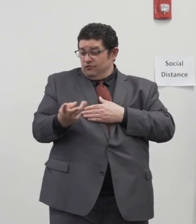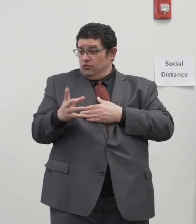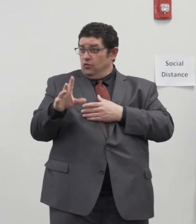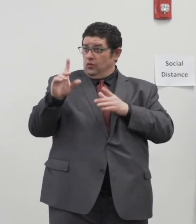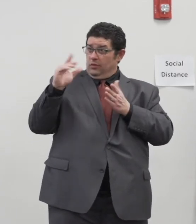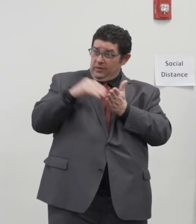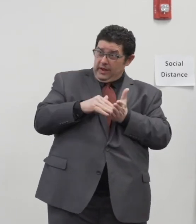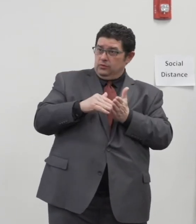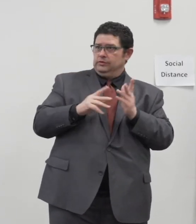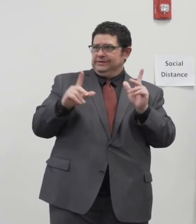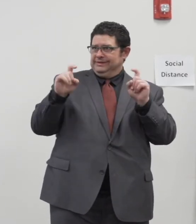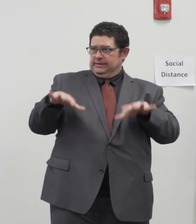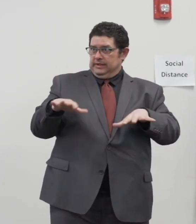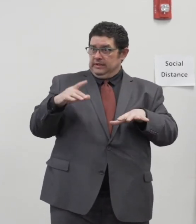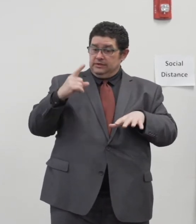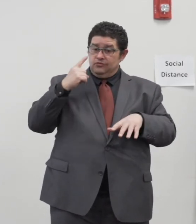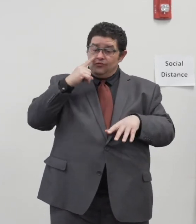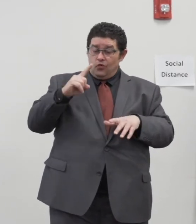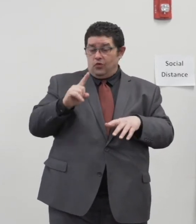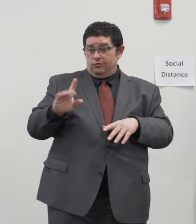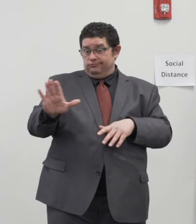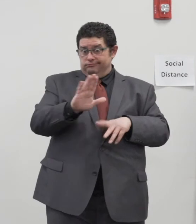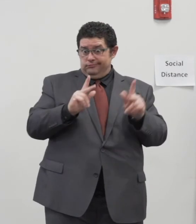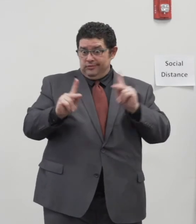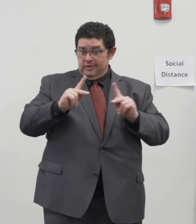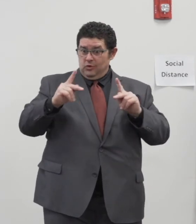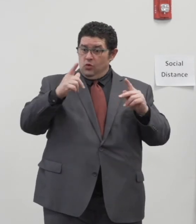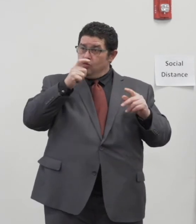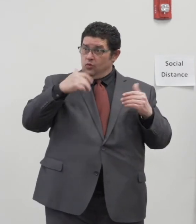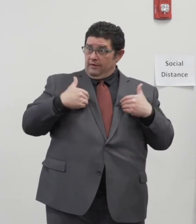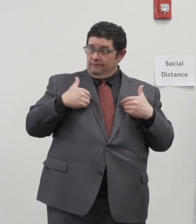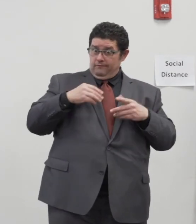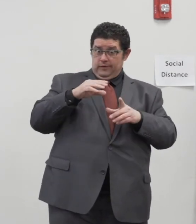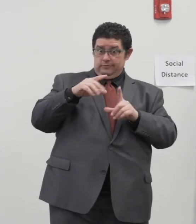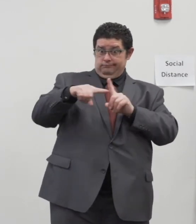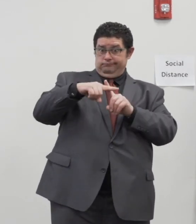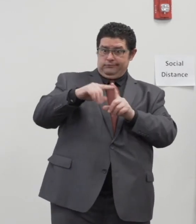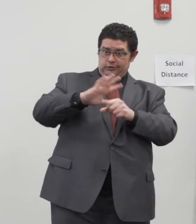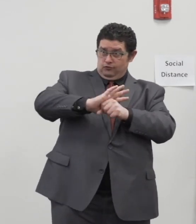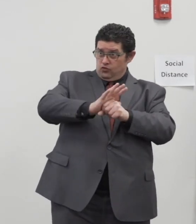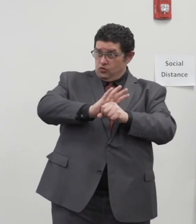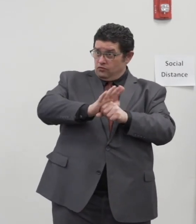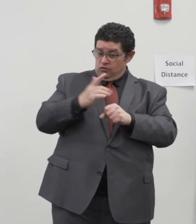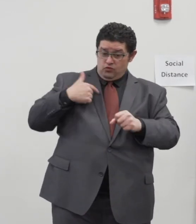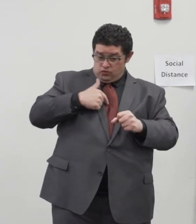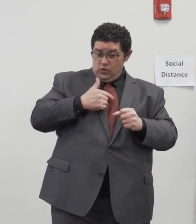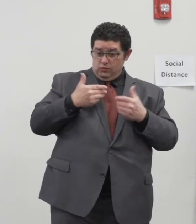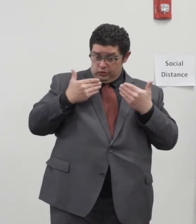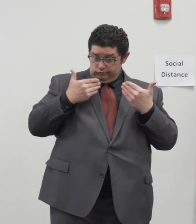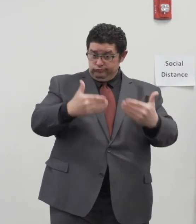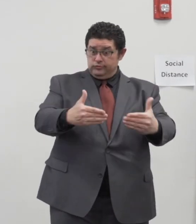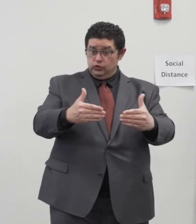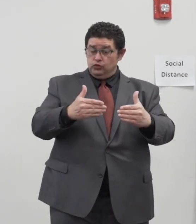population for the presence of COVID-19 and we will continue to compete we